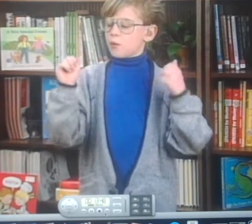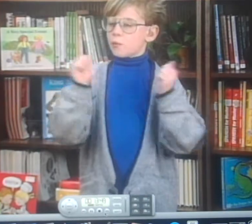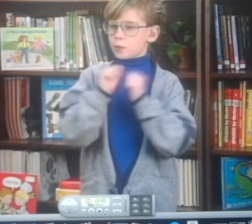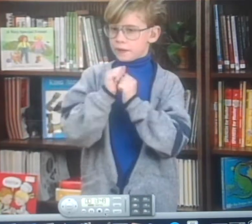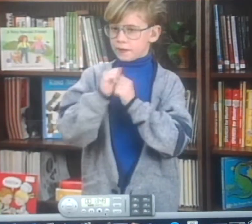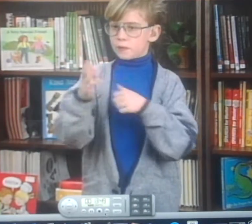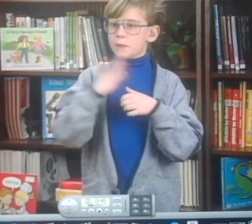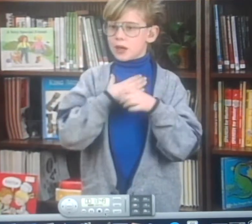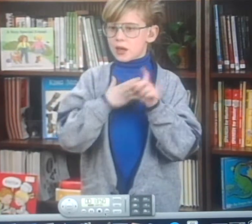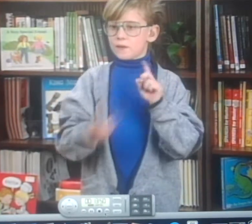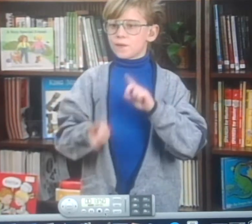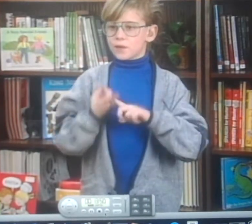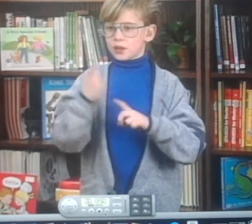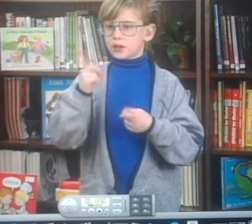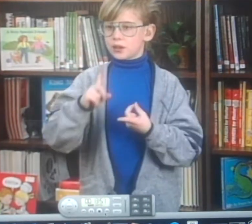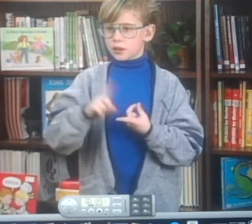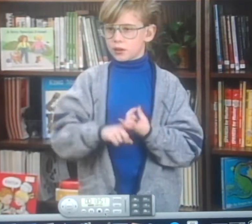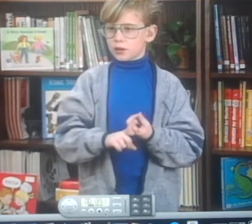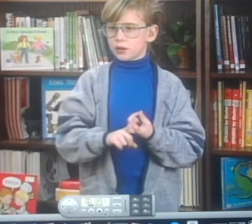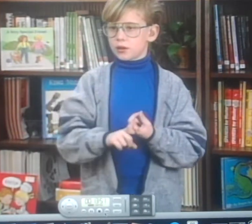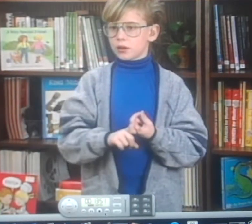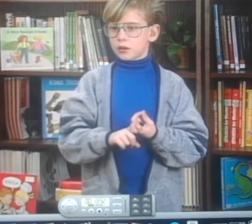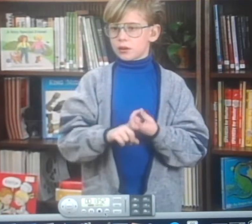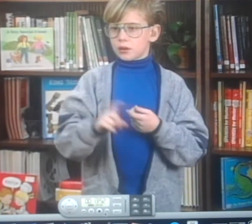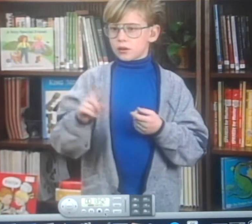And then I play with my friend.